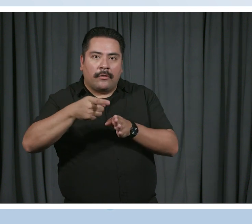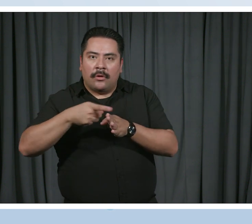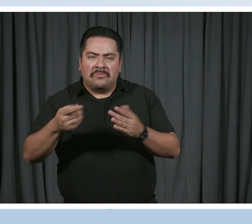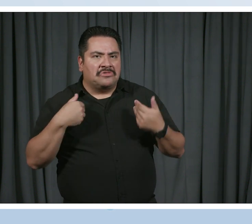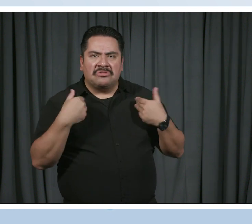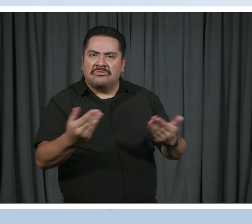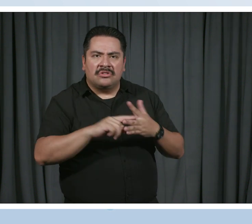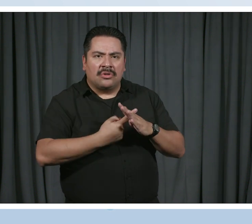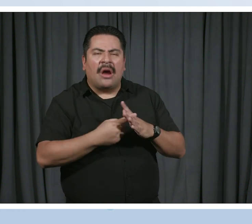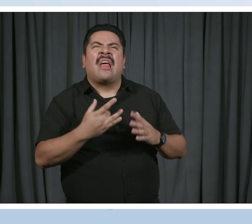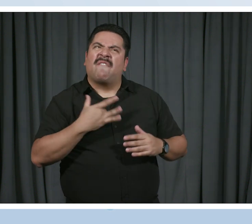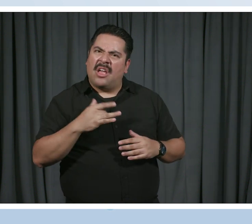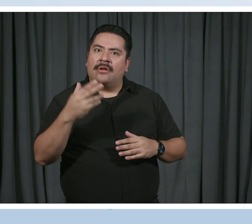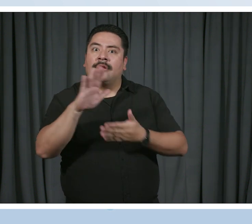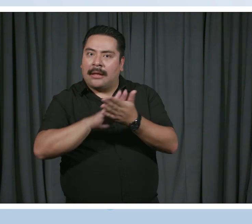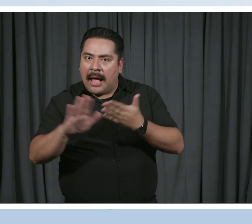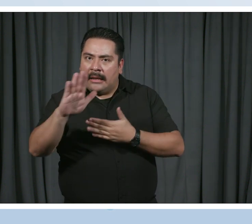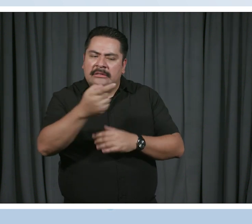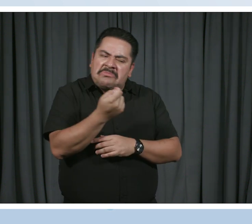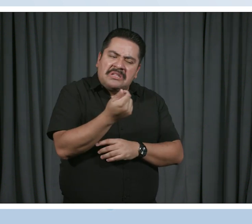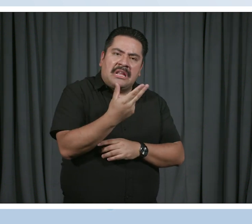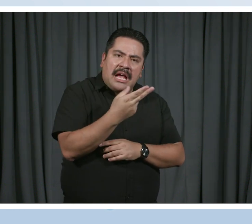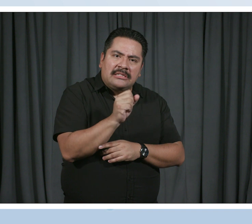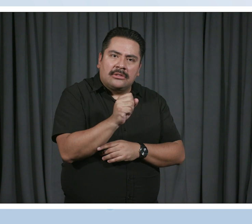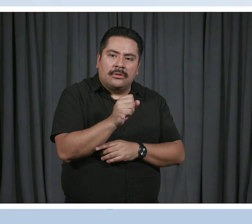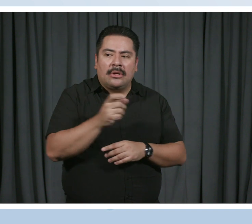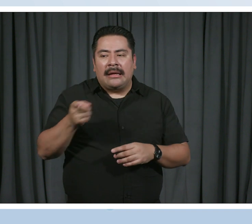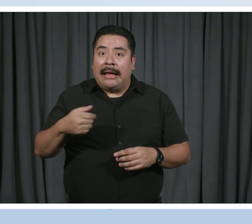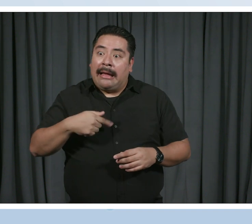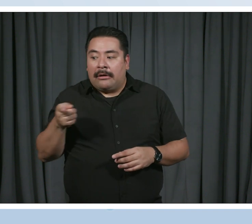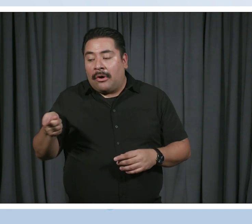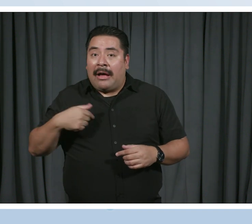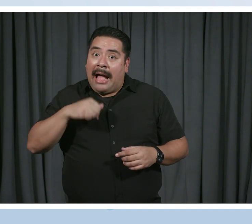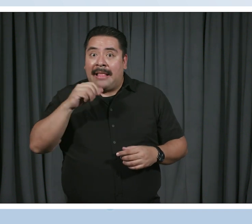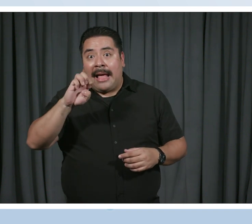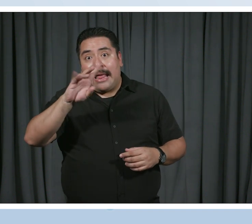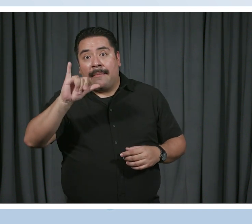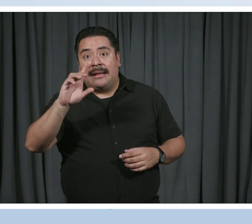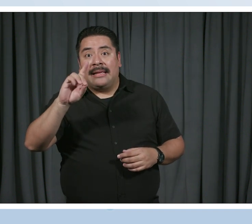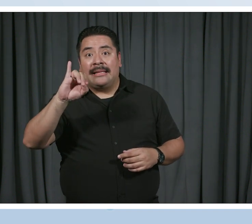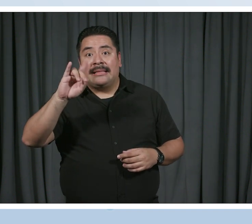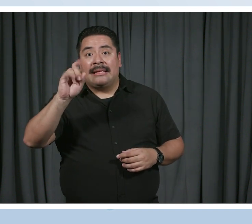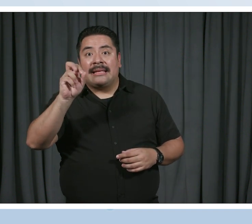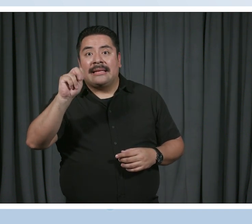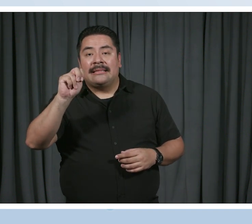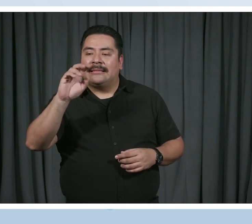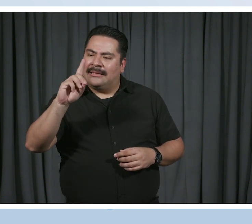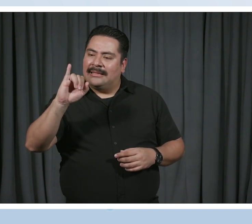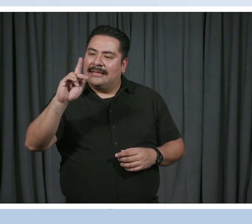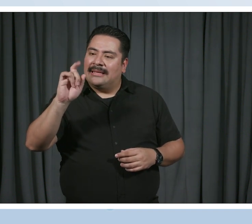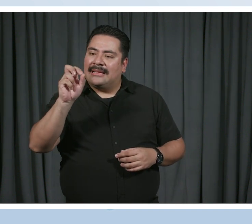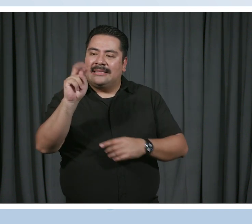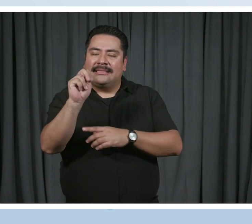and a little bit in high school where it's like, well, you're not Emily Dickinson or, you know, all of that. And I loved Emily